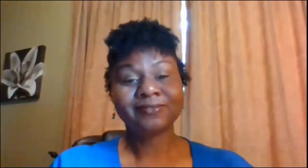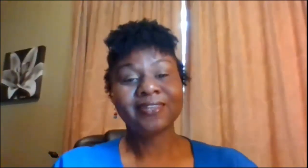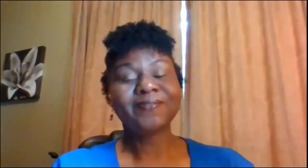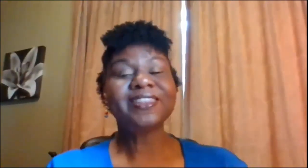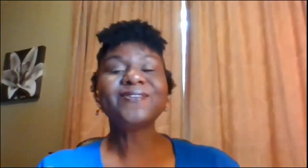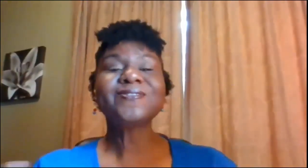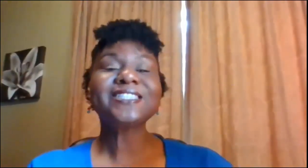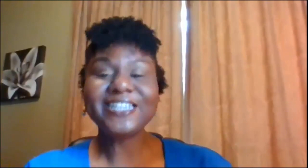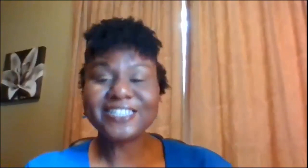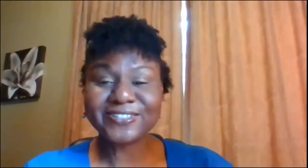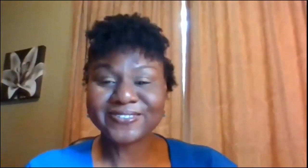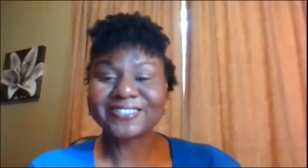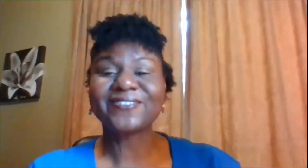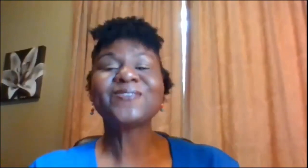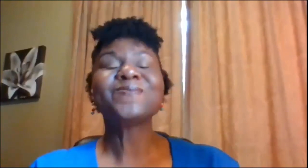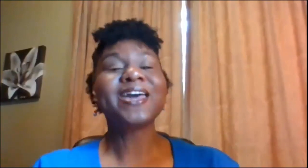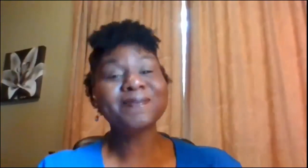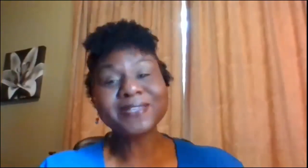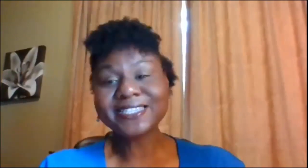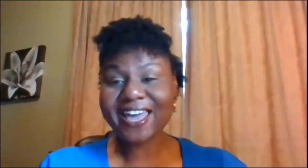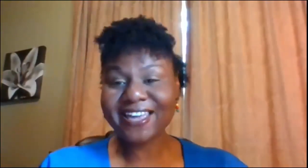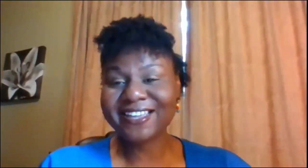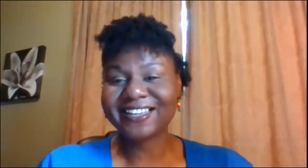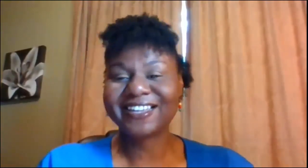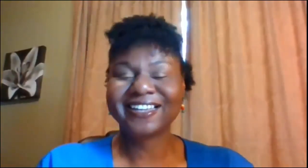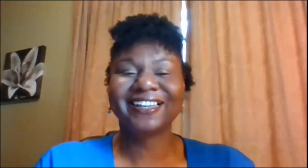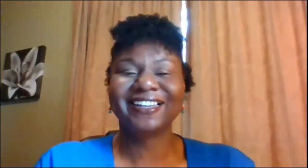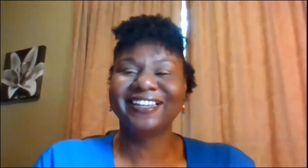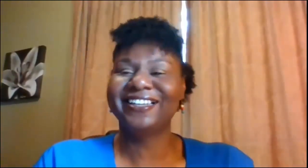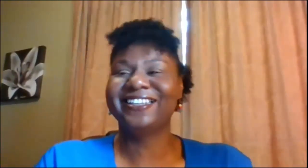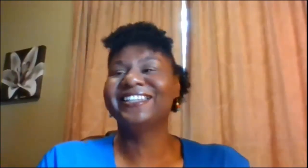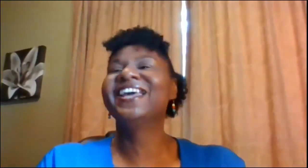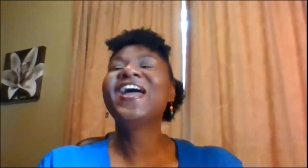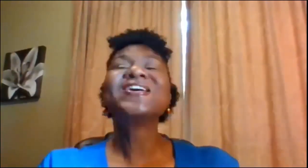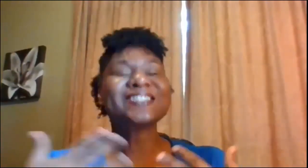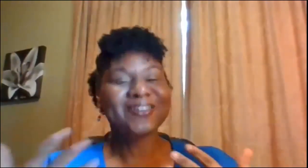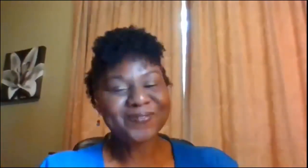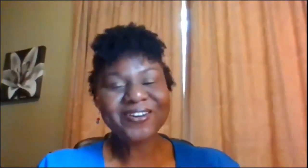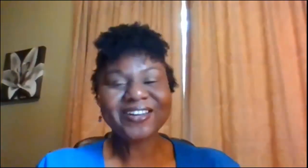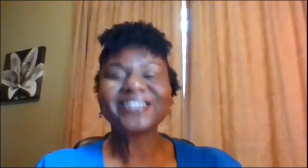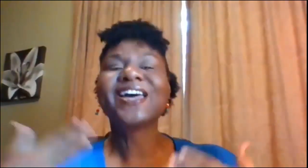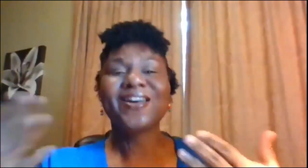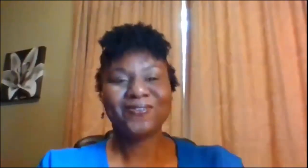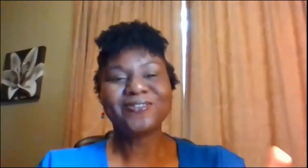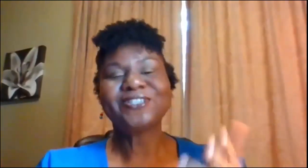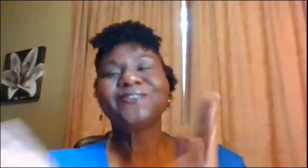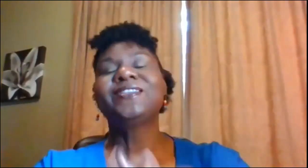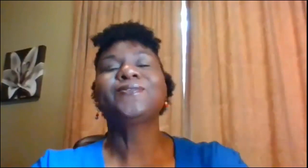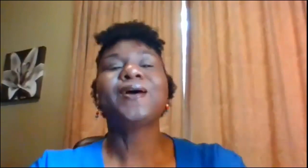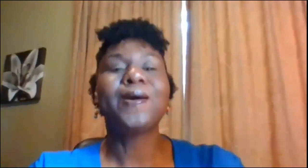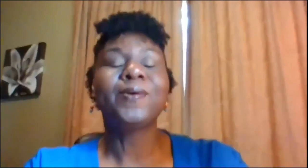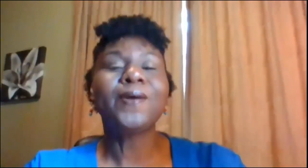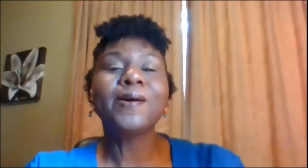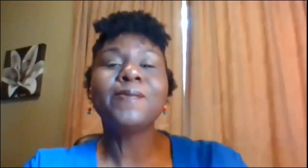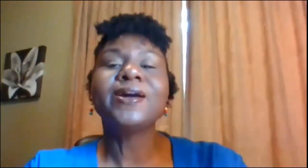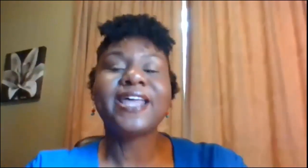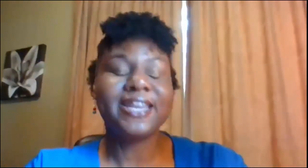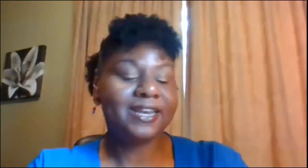but they will teach you so you make a mistake someone will show you the right way but remember that it